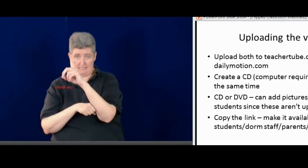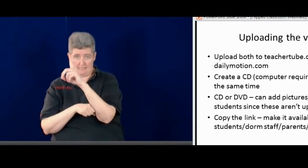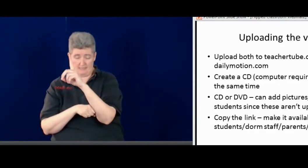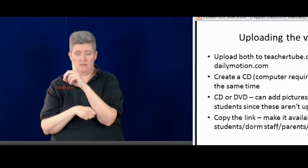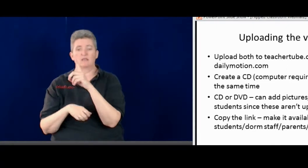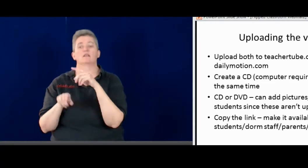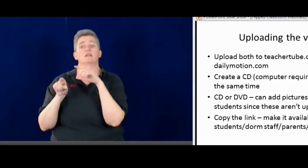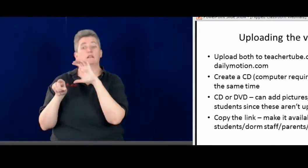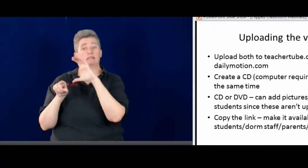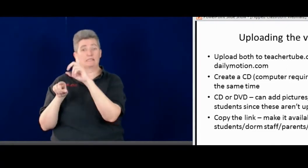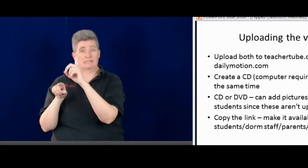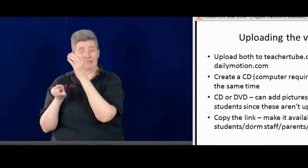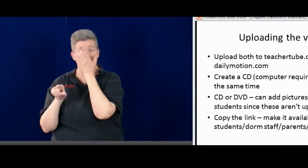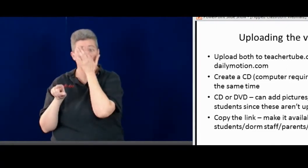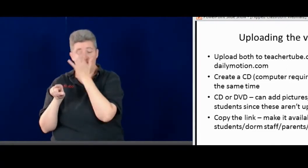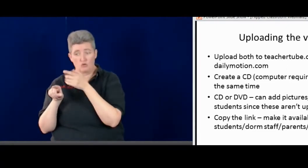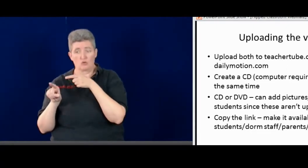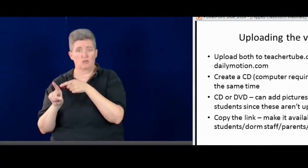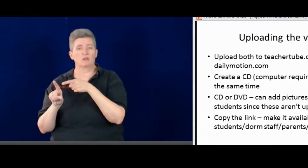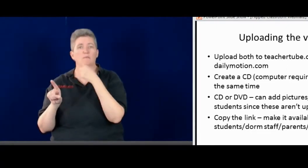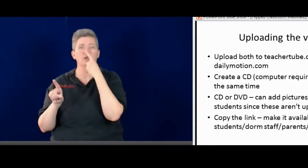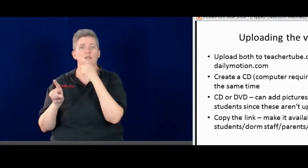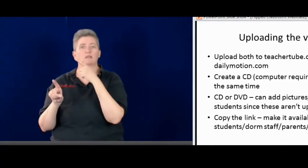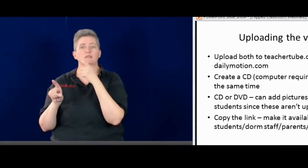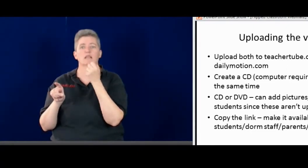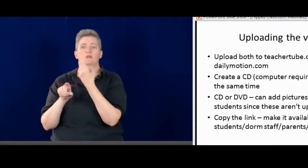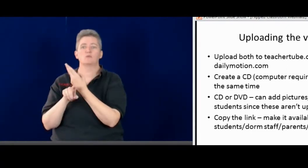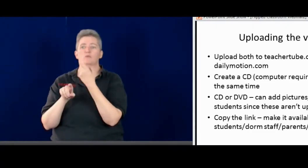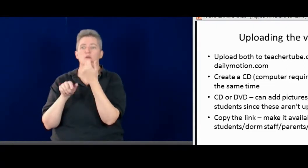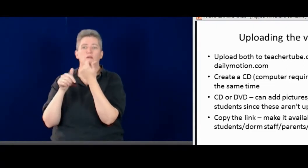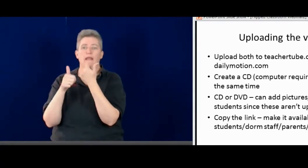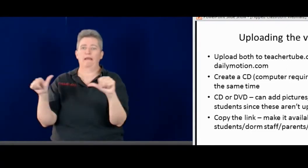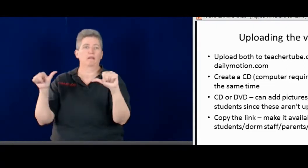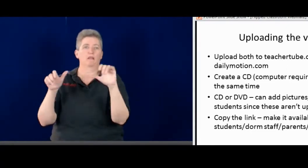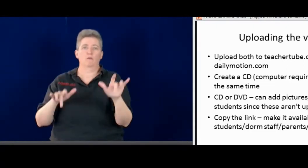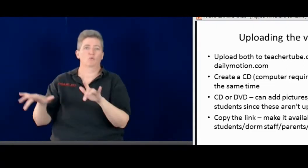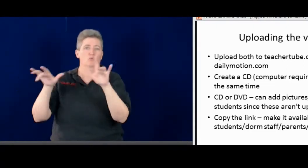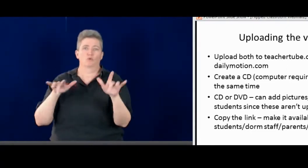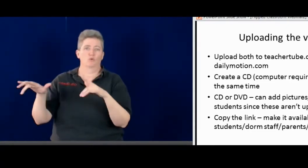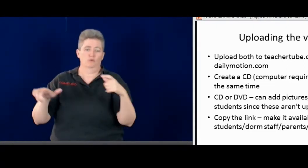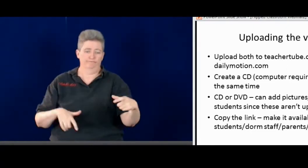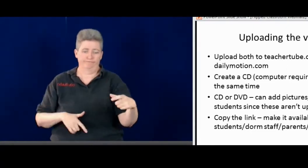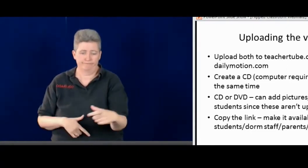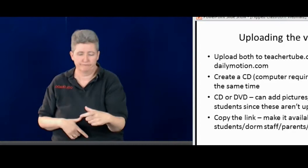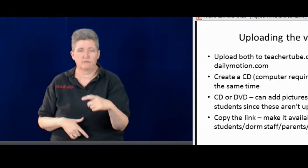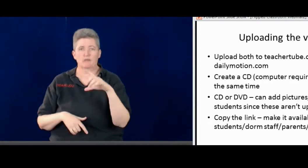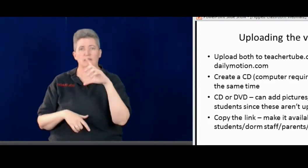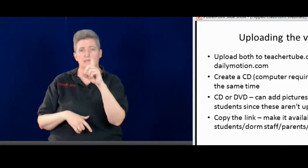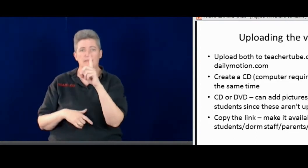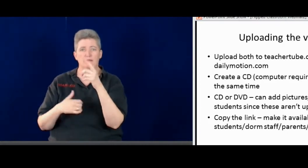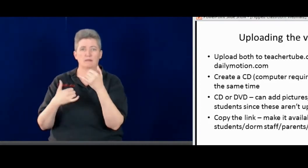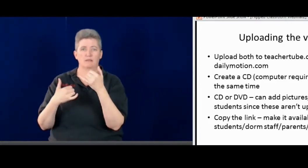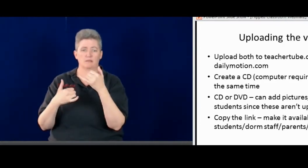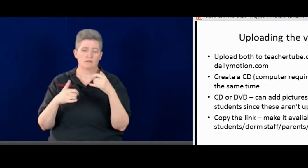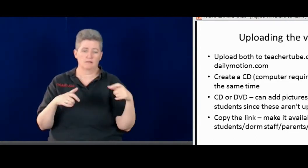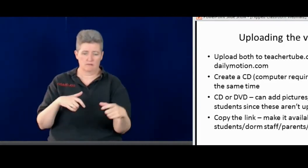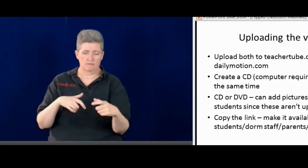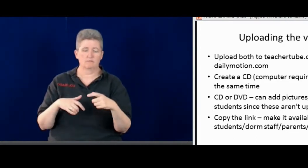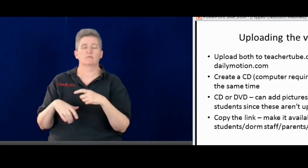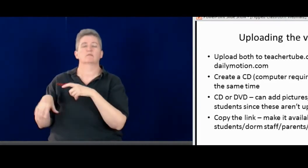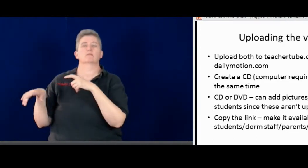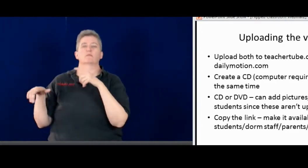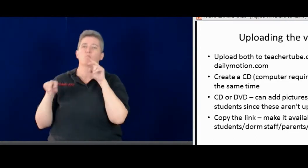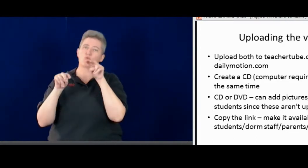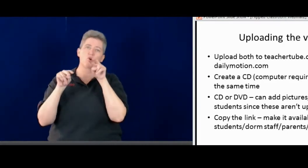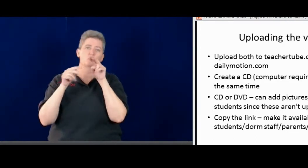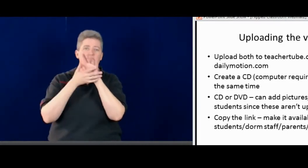And at the same time when I'm creating the video, I also make a CD. And that's really good. Because you can use a CD on any computer. You can